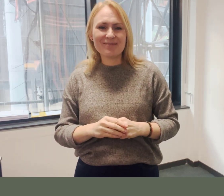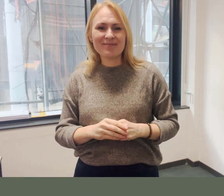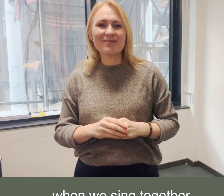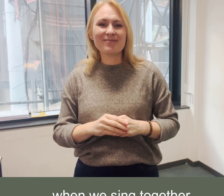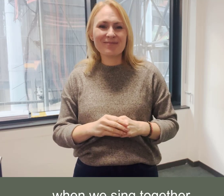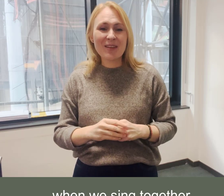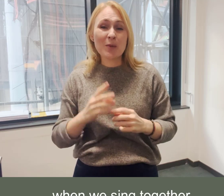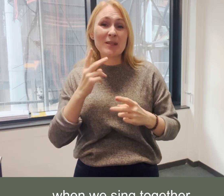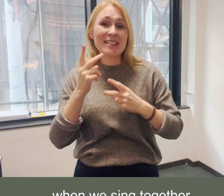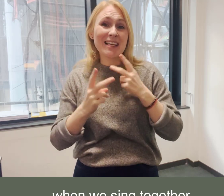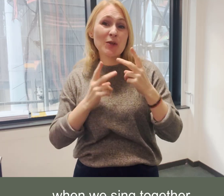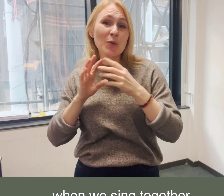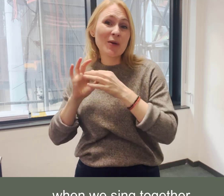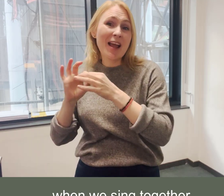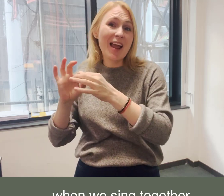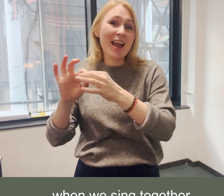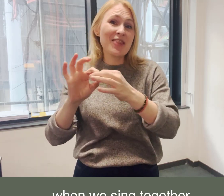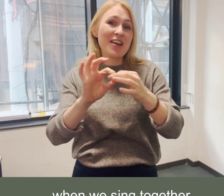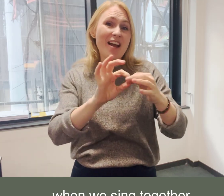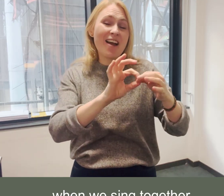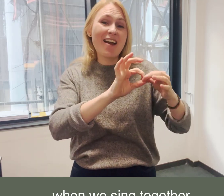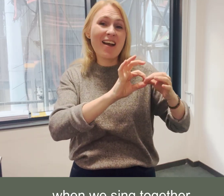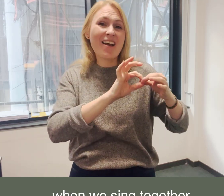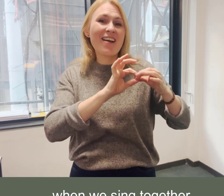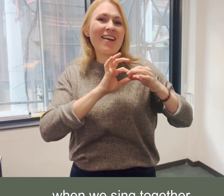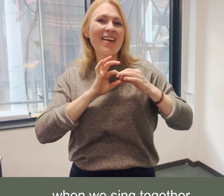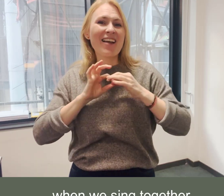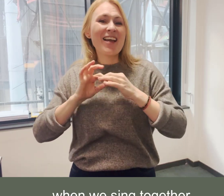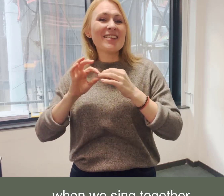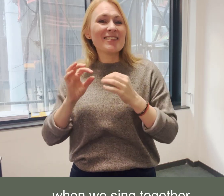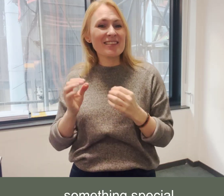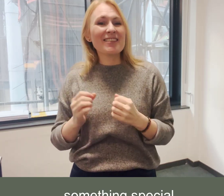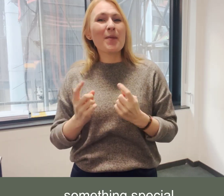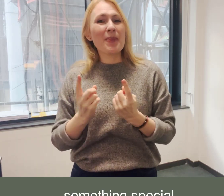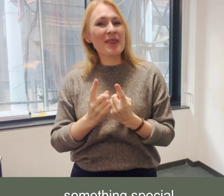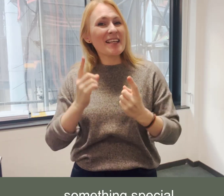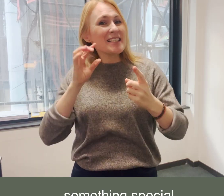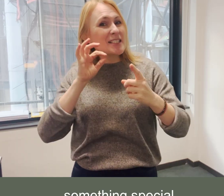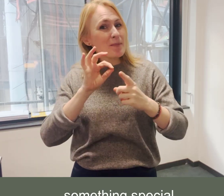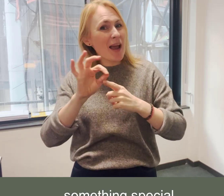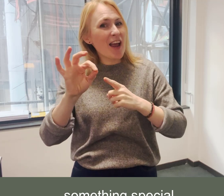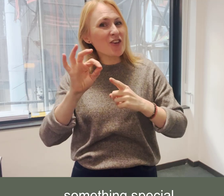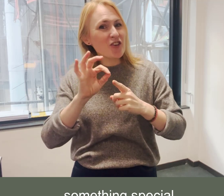When we sing together Something special